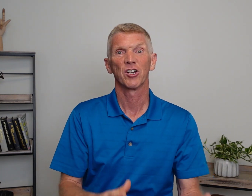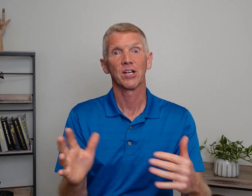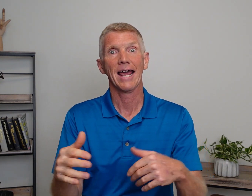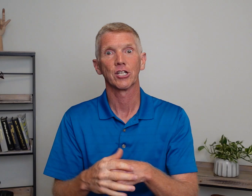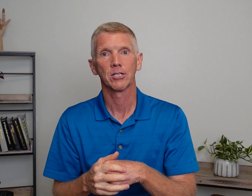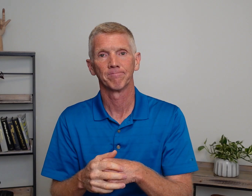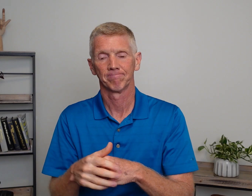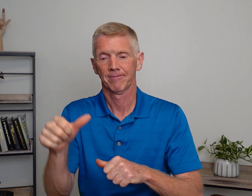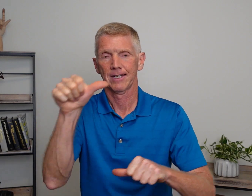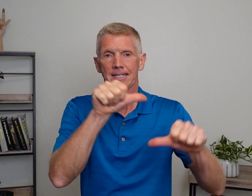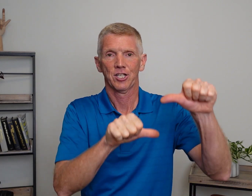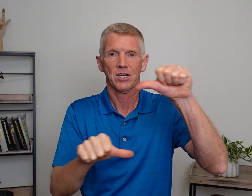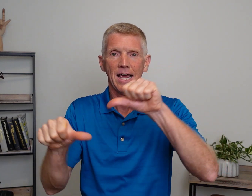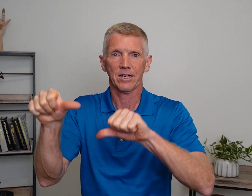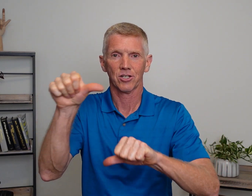to science. Science.